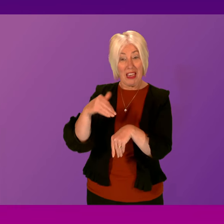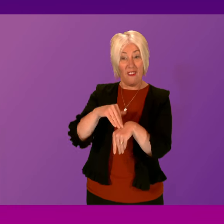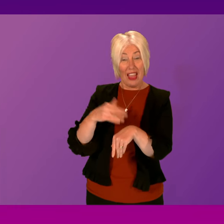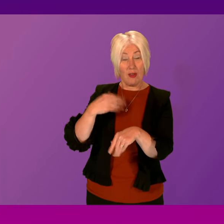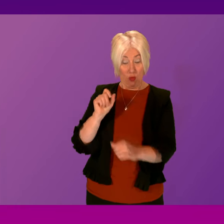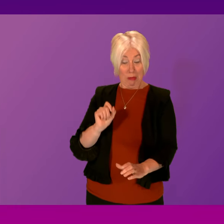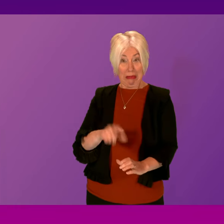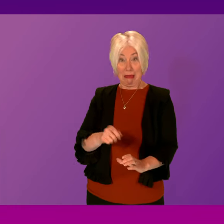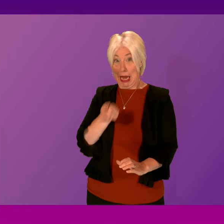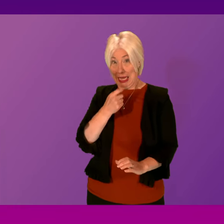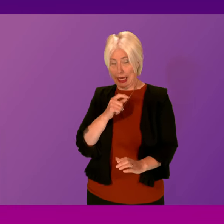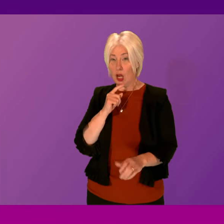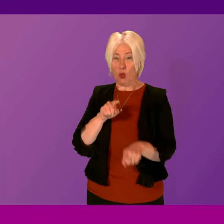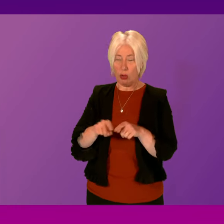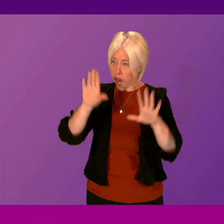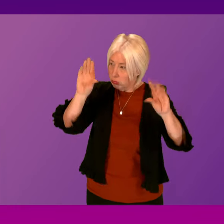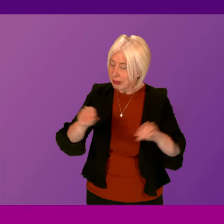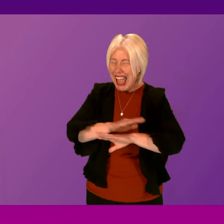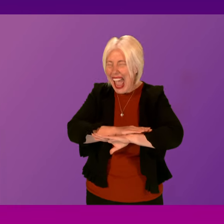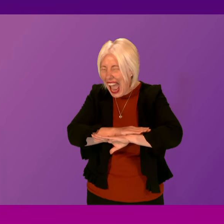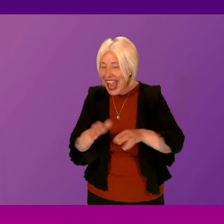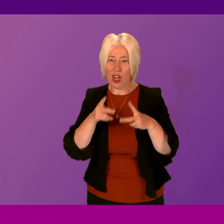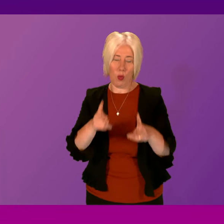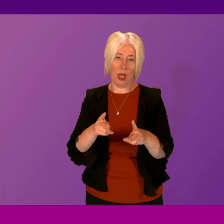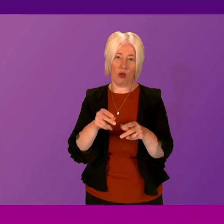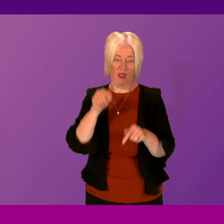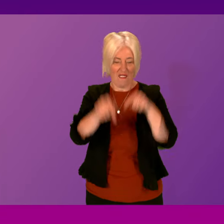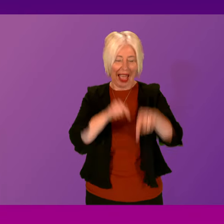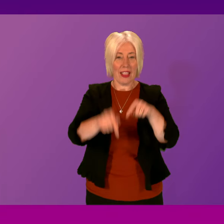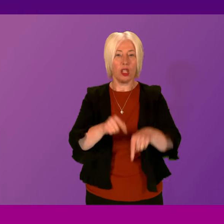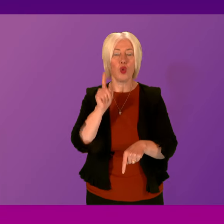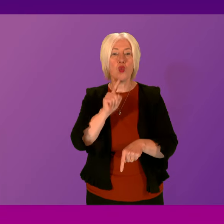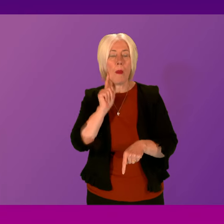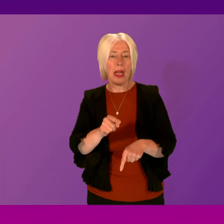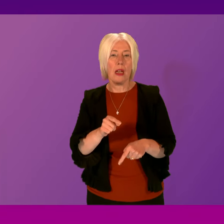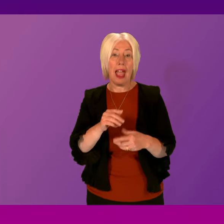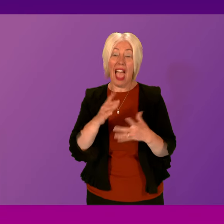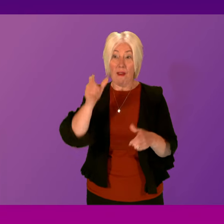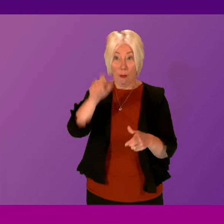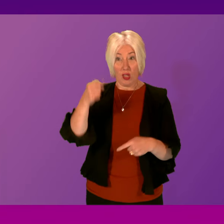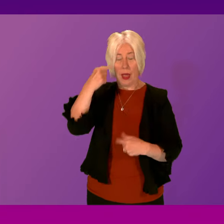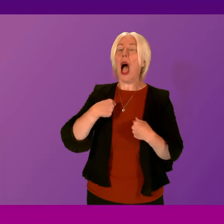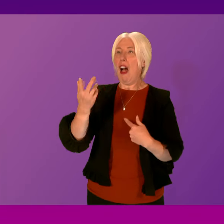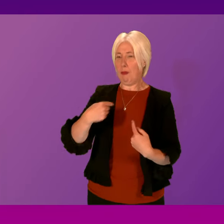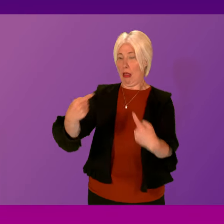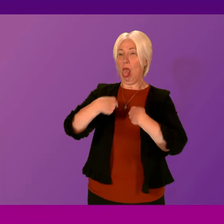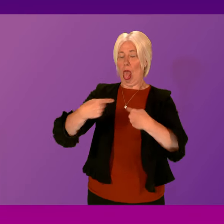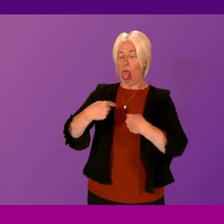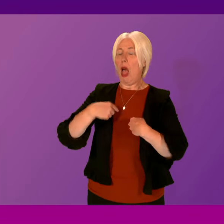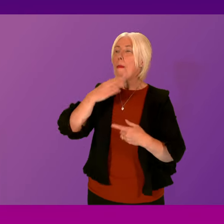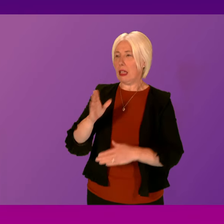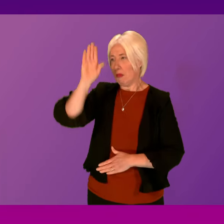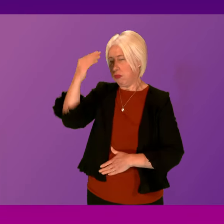tackle all forms of violence against women and we encourage anyone who believes they're a victim to come forward and report it to the police.